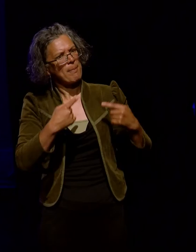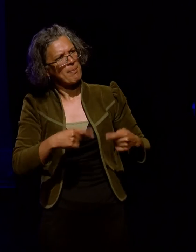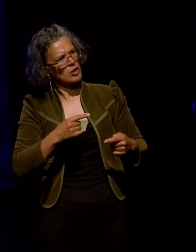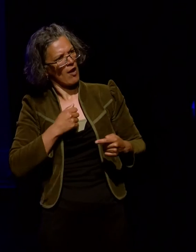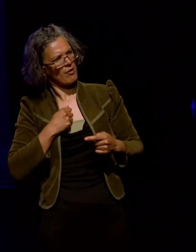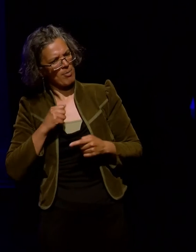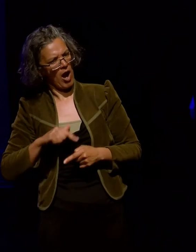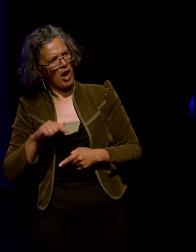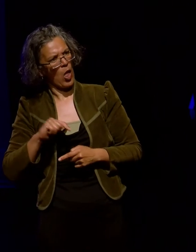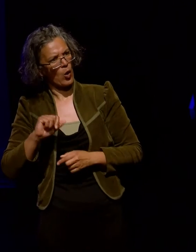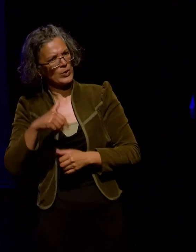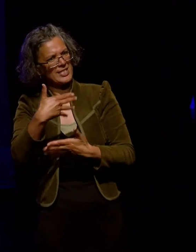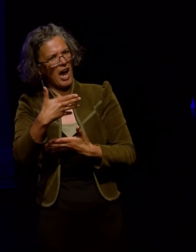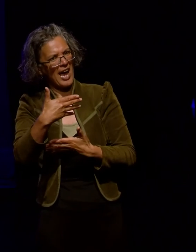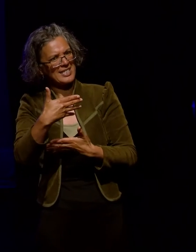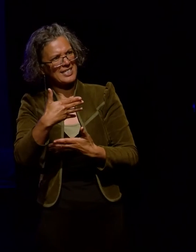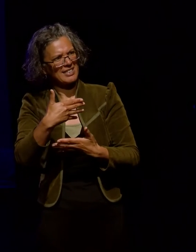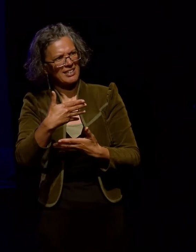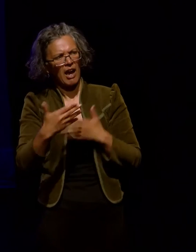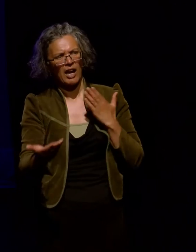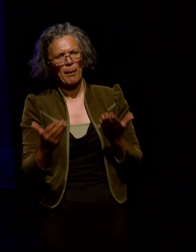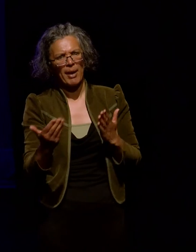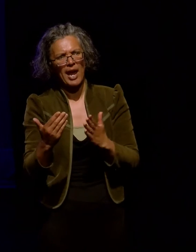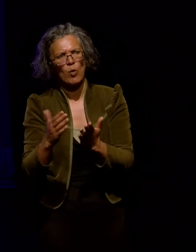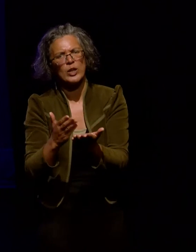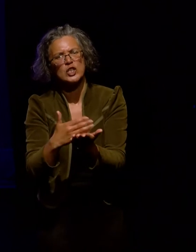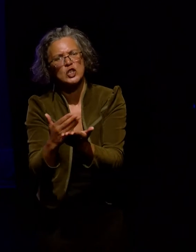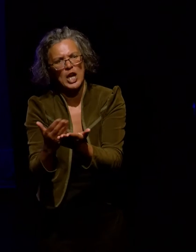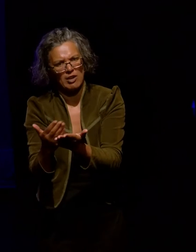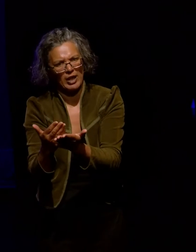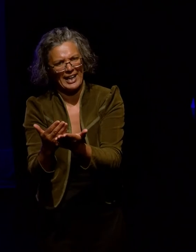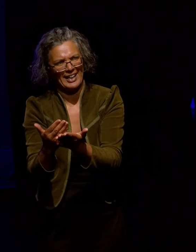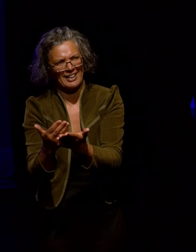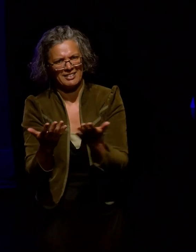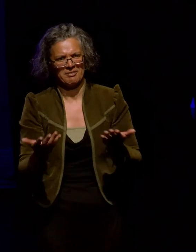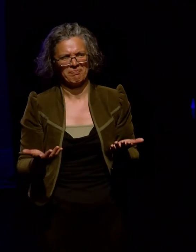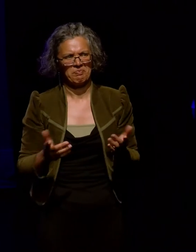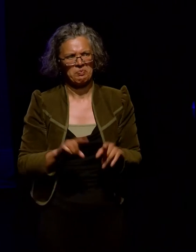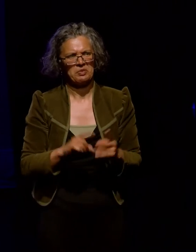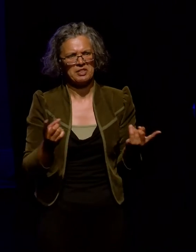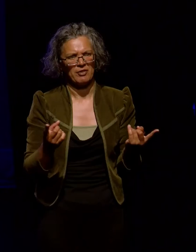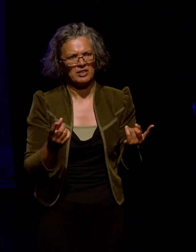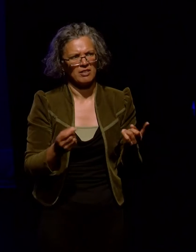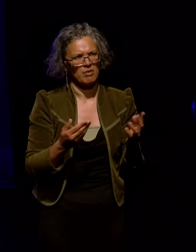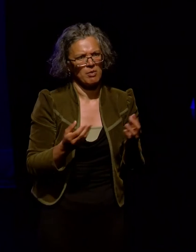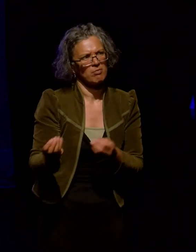site versus sharing these images with these aggregate sites such as at the National Library and Digital NZ.